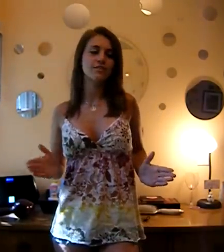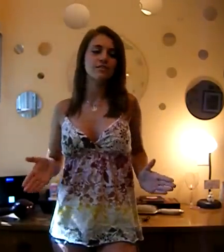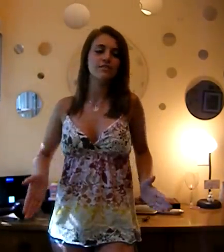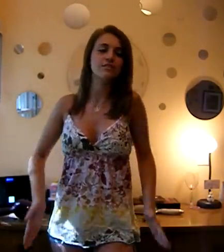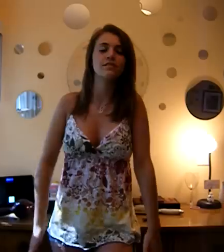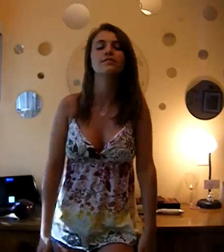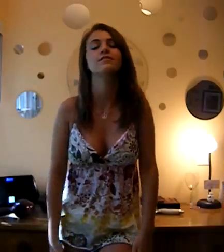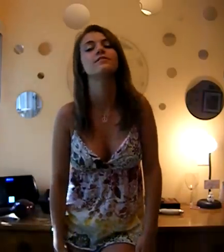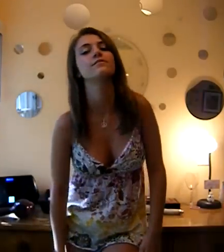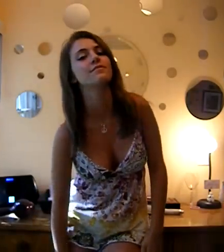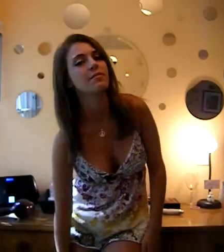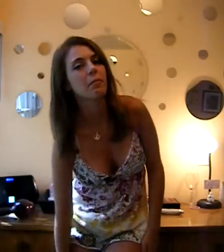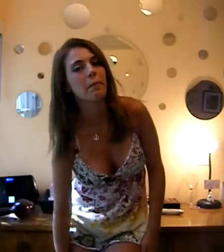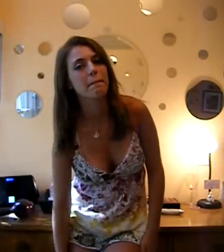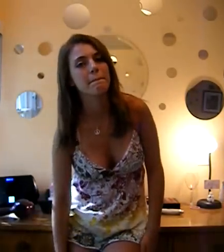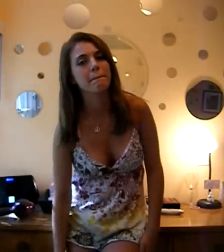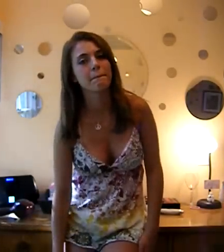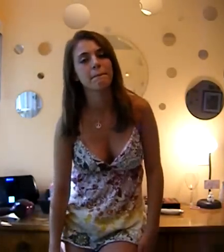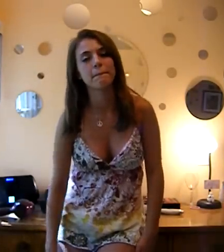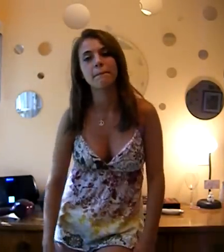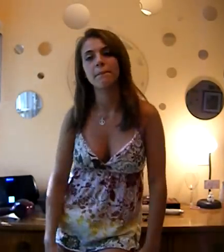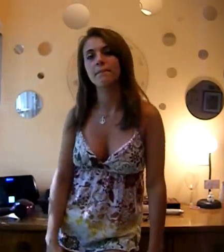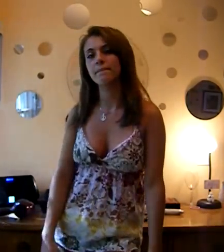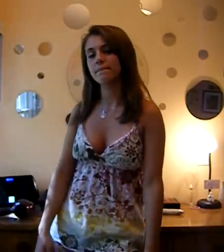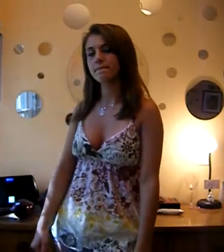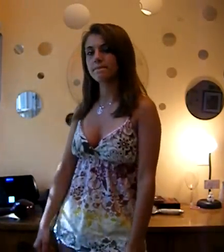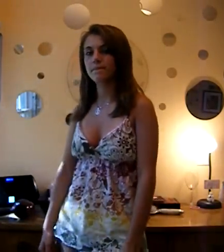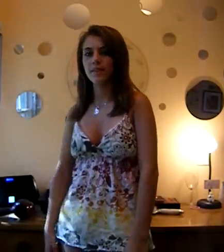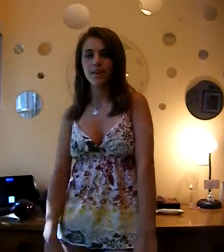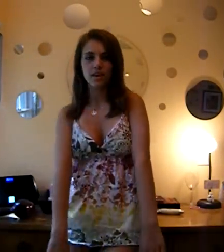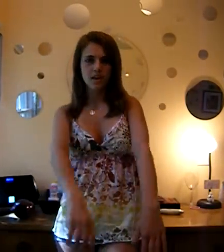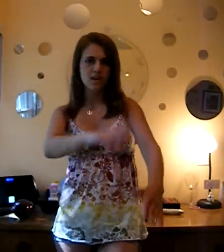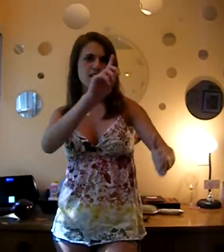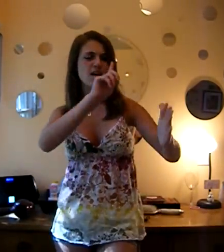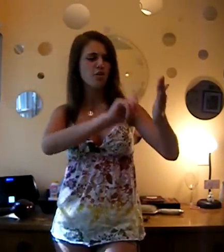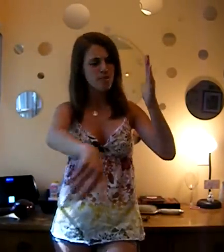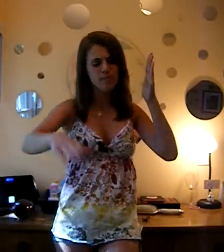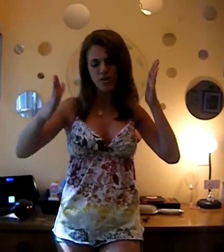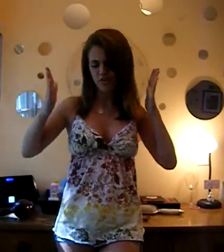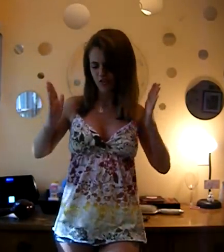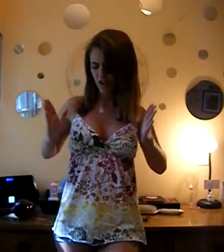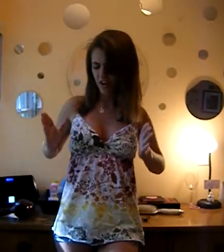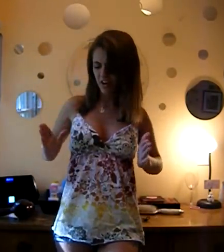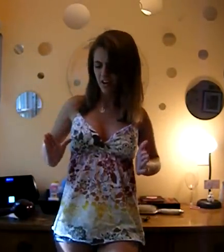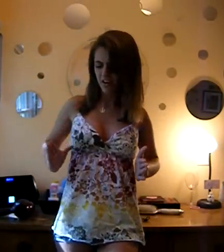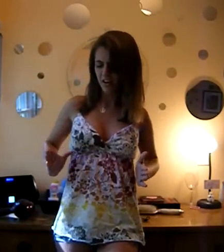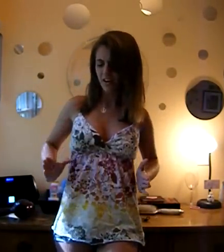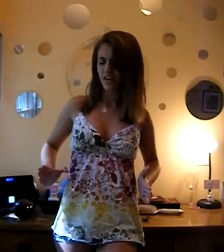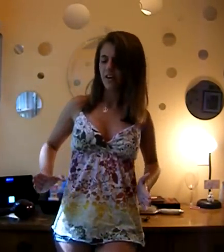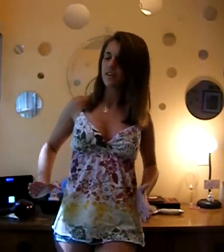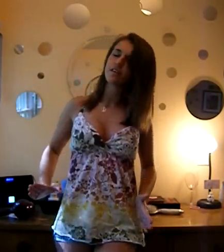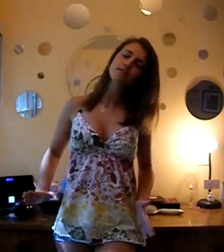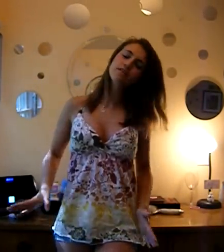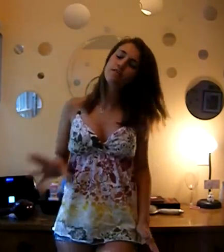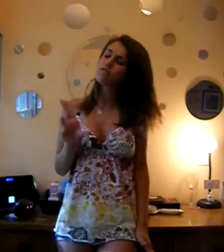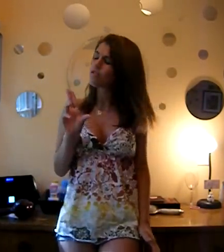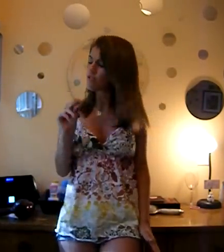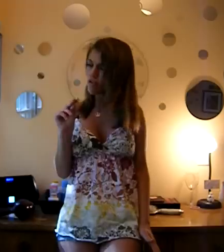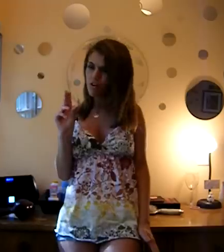I don't hide him I